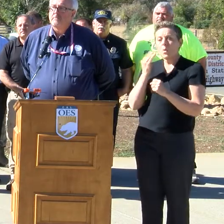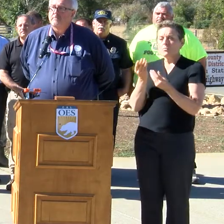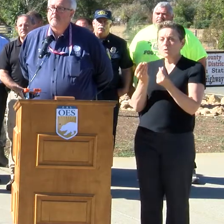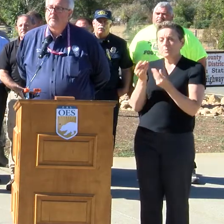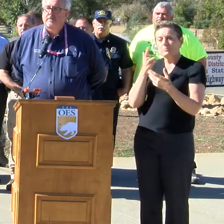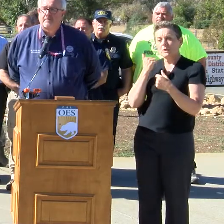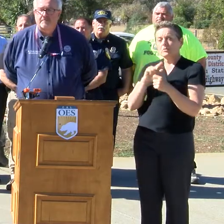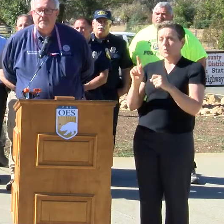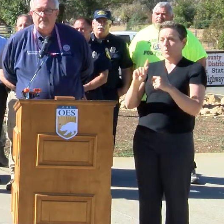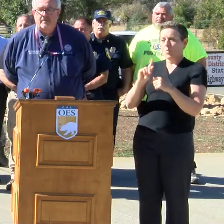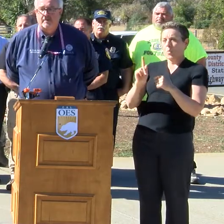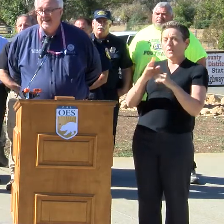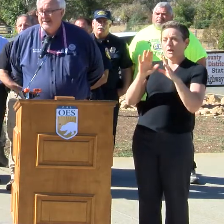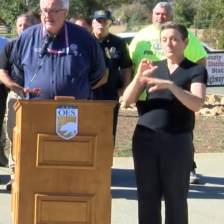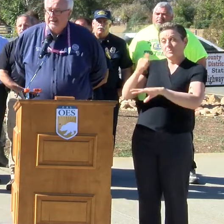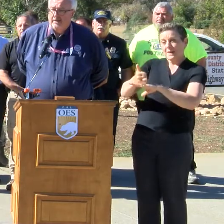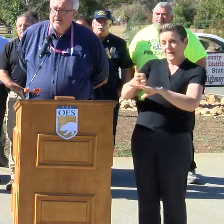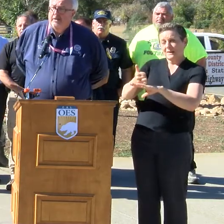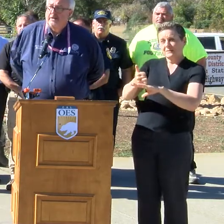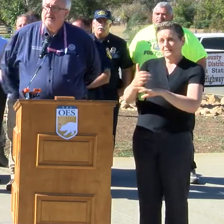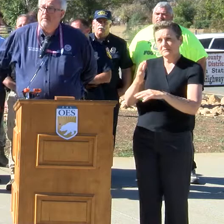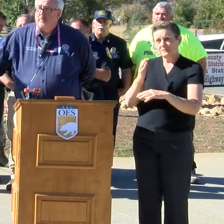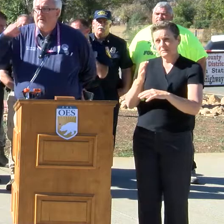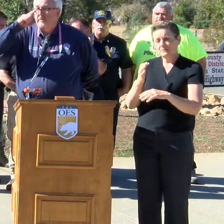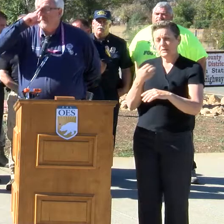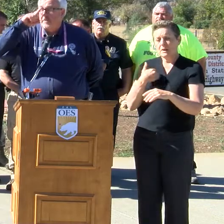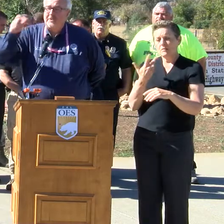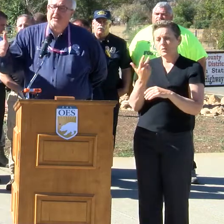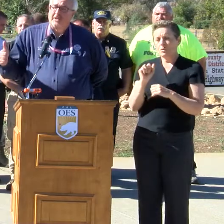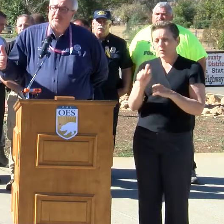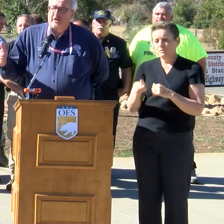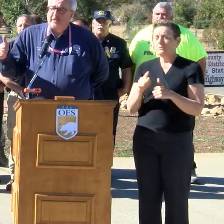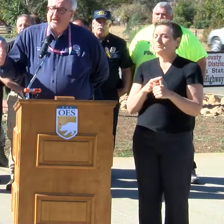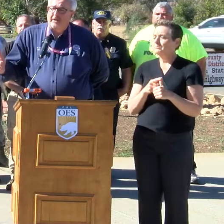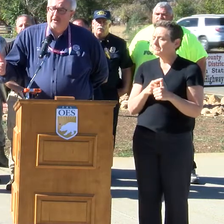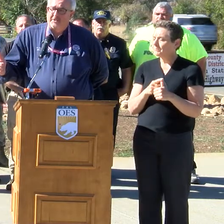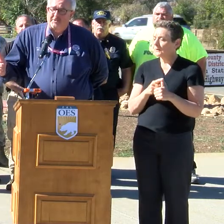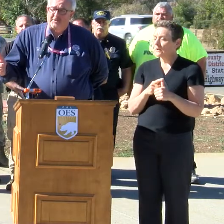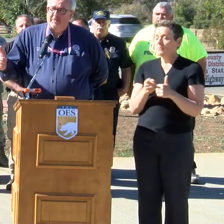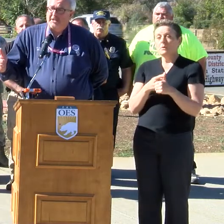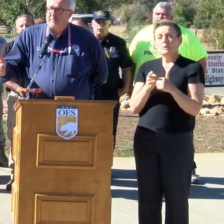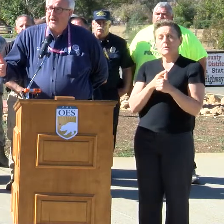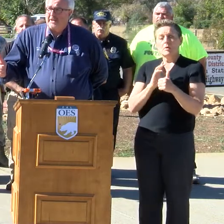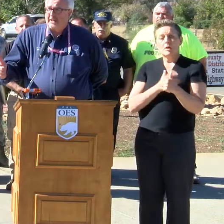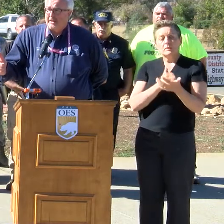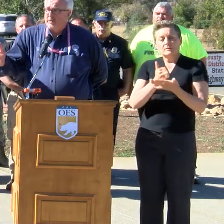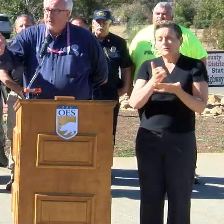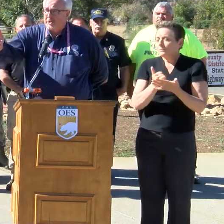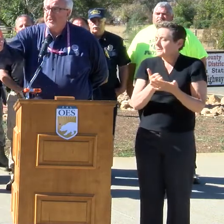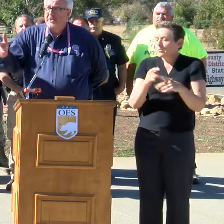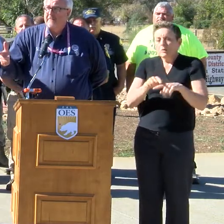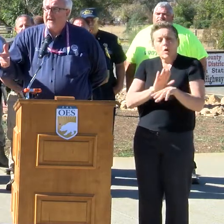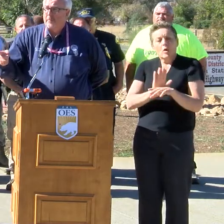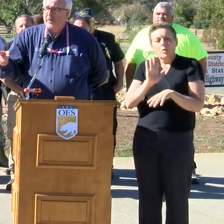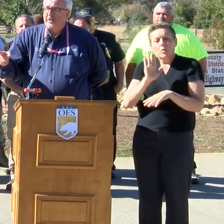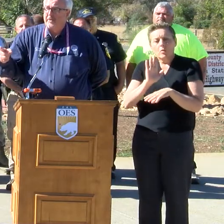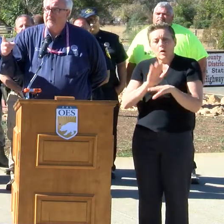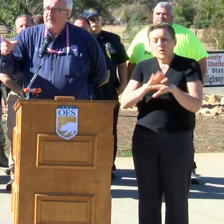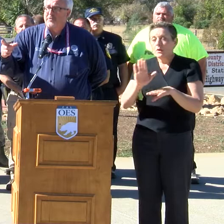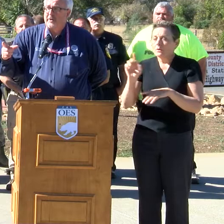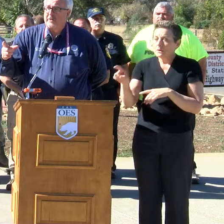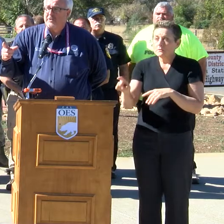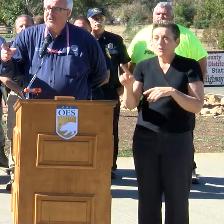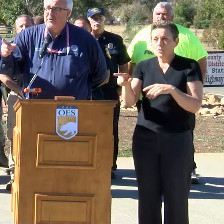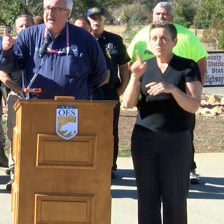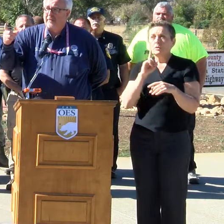assistance aid those residents? have three questions. Well, the first thing is our assistance is based upon need. And you just identified one of